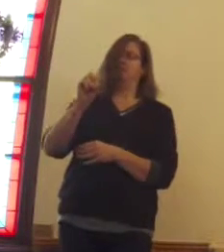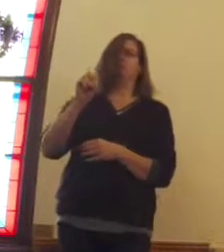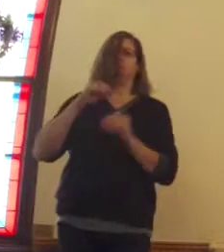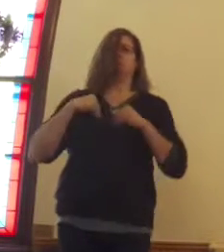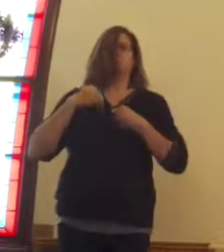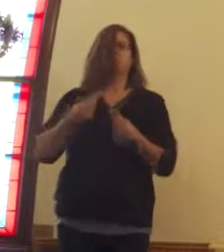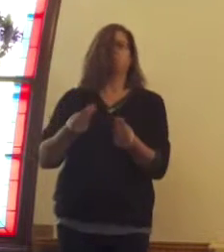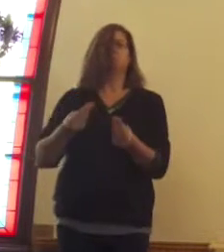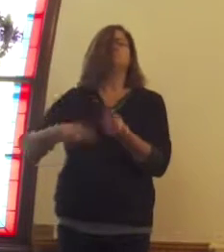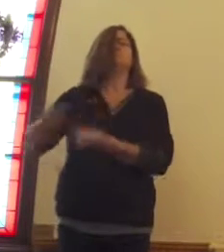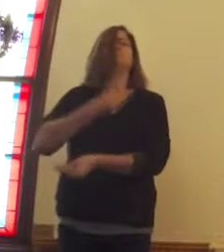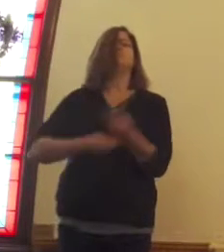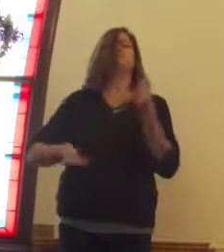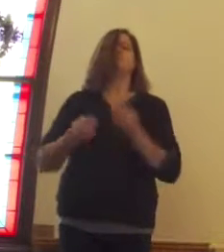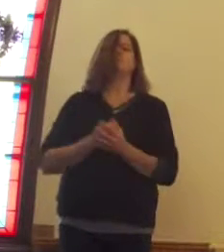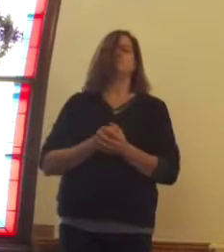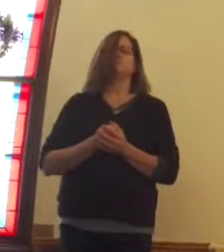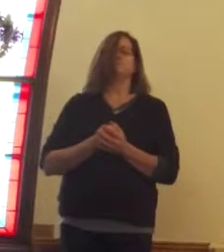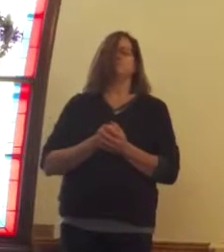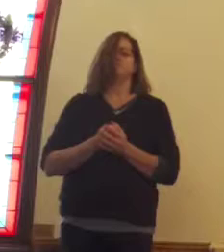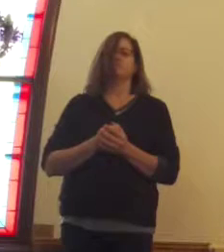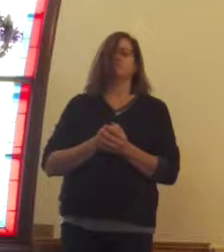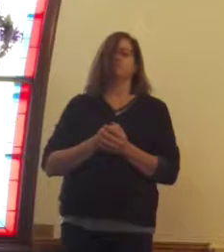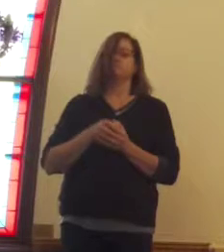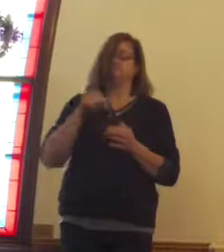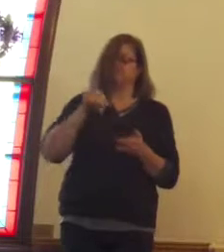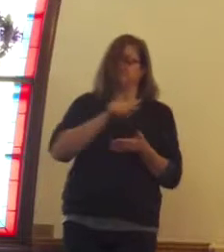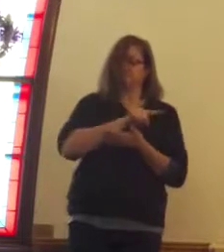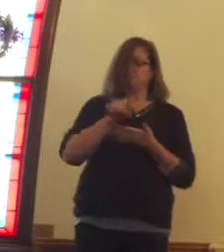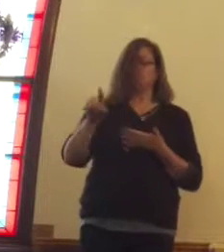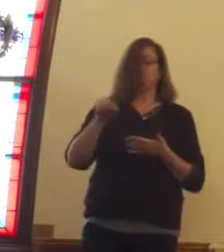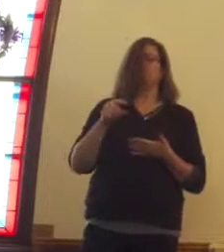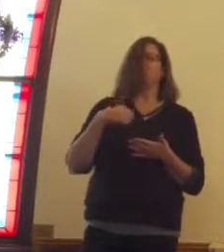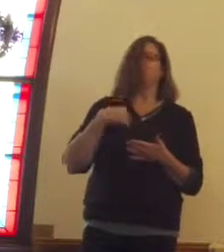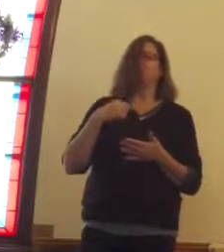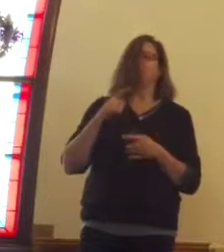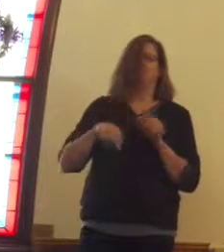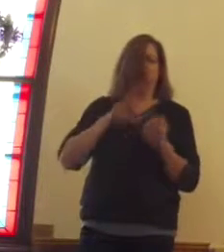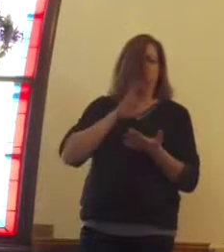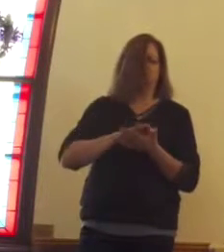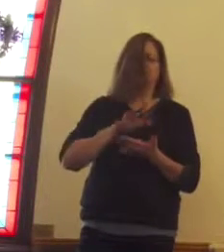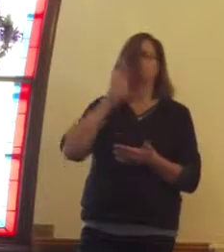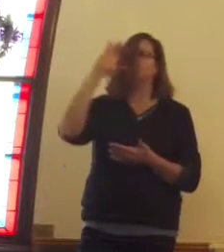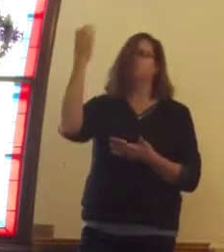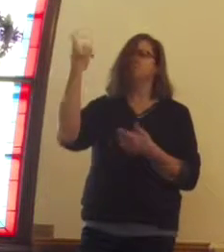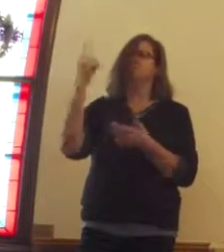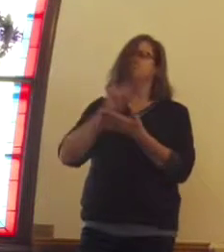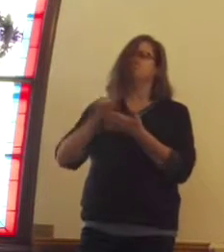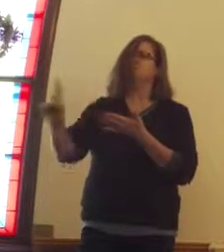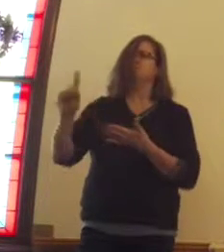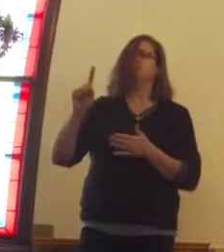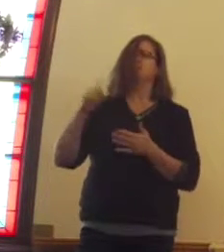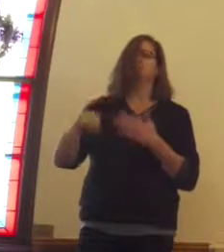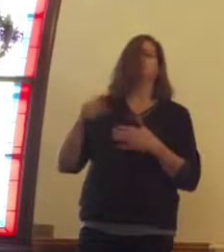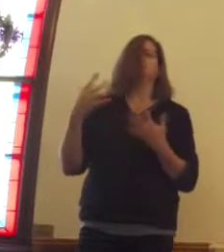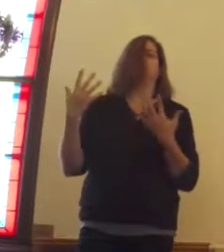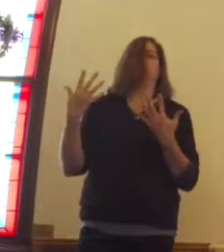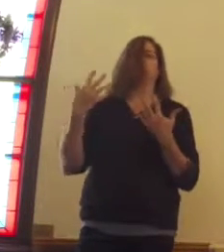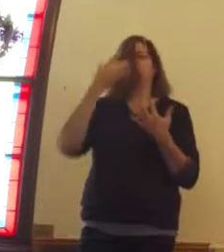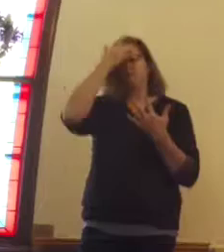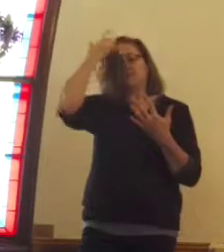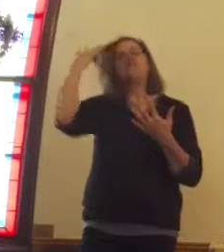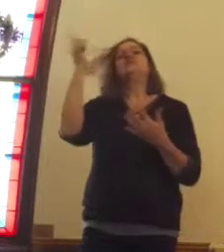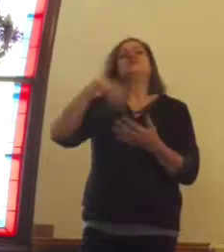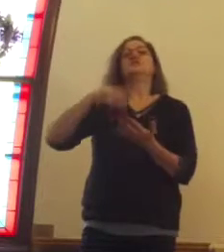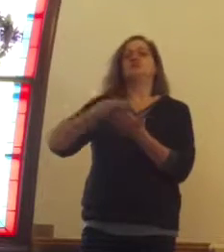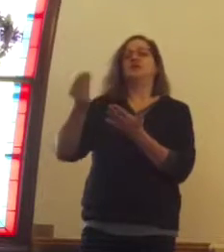So this week, as we start preparing for next Saturday and Sunday, oh my God, I can't believe it's a week away. Are you ready? Are all your shopping